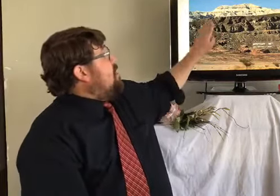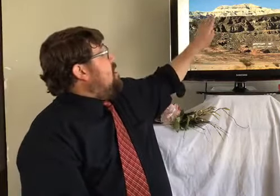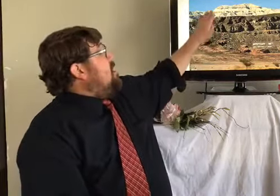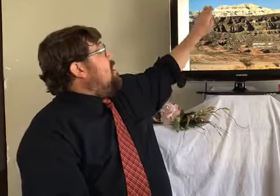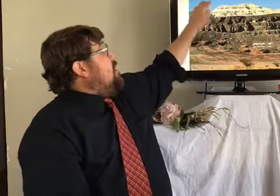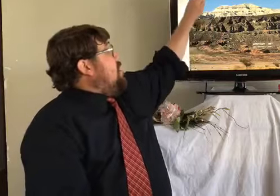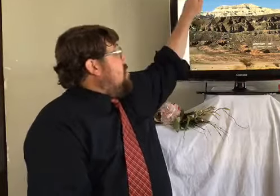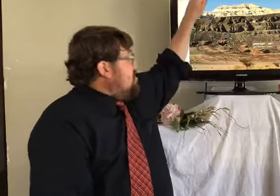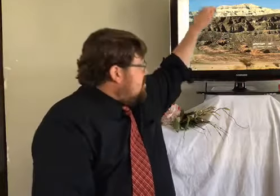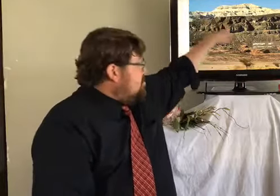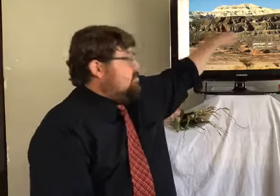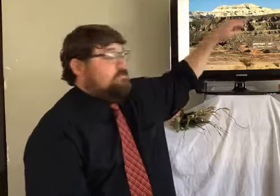No.